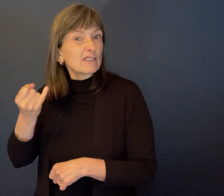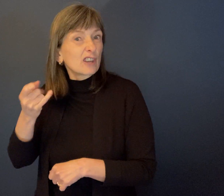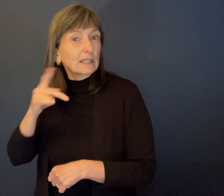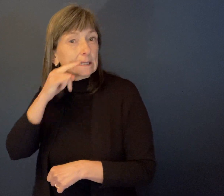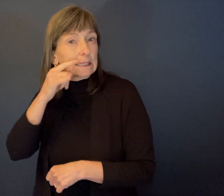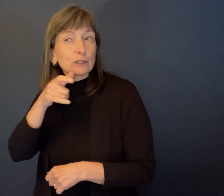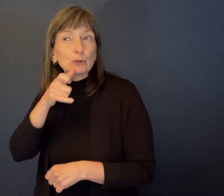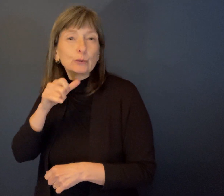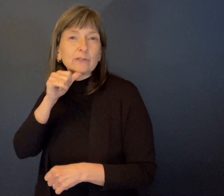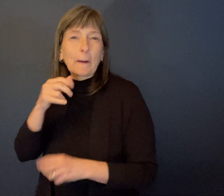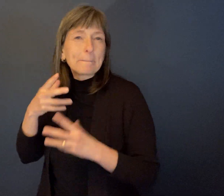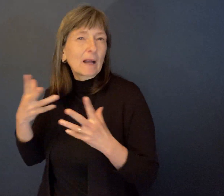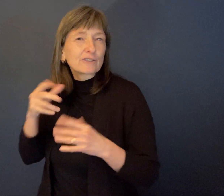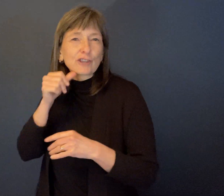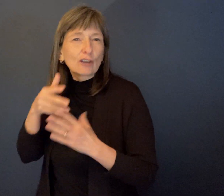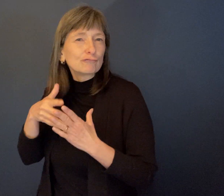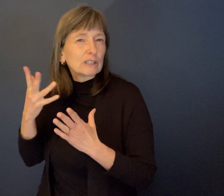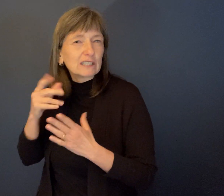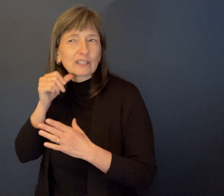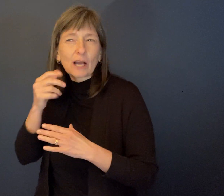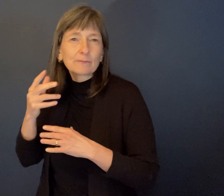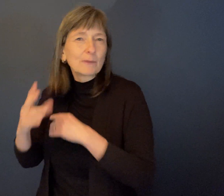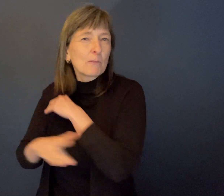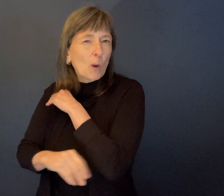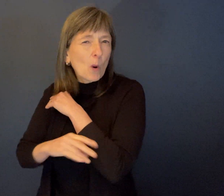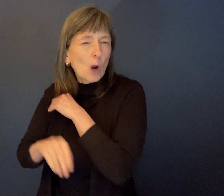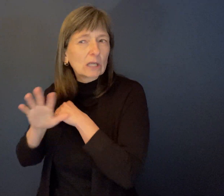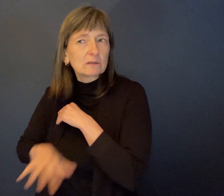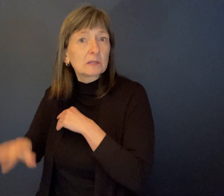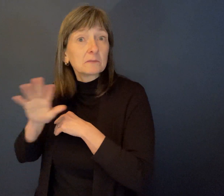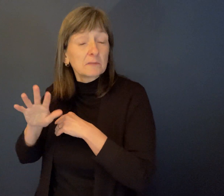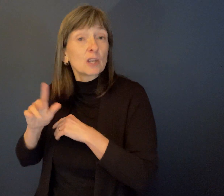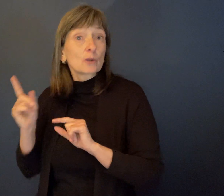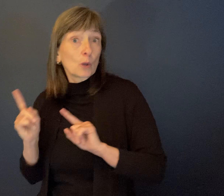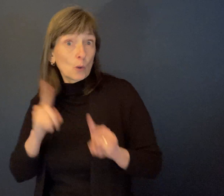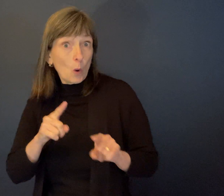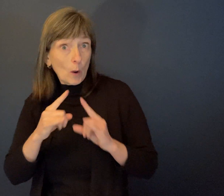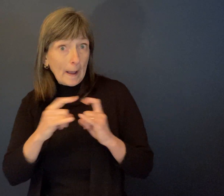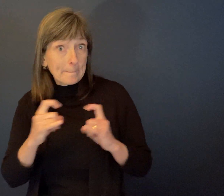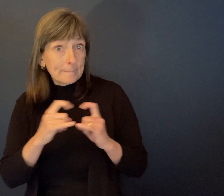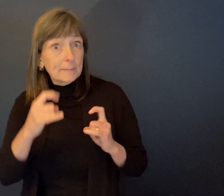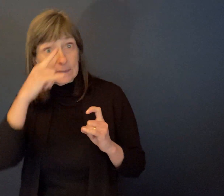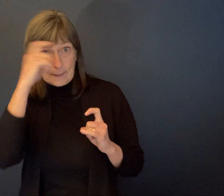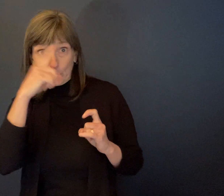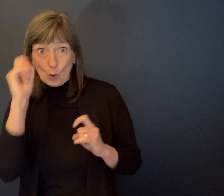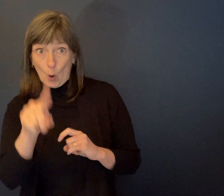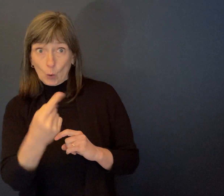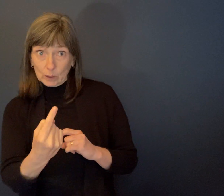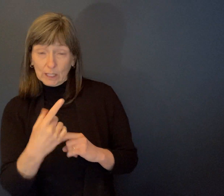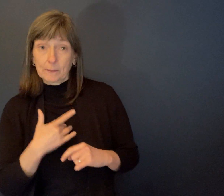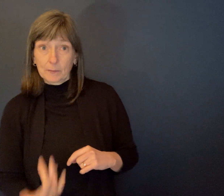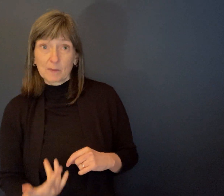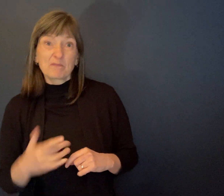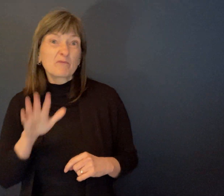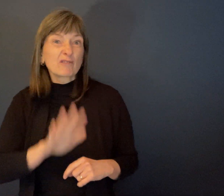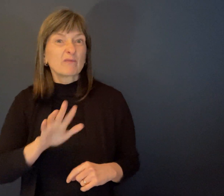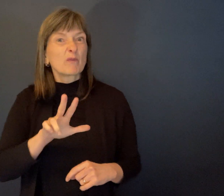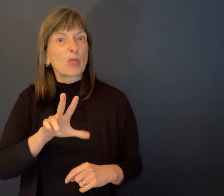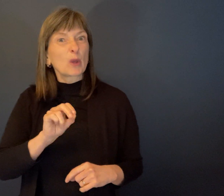And they would have upwards of 30 children that would go to the camp during the summer, upwards of a two week period. So it could be 30